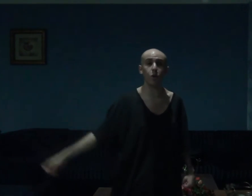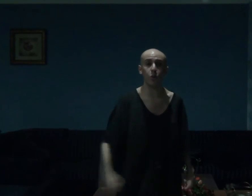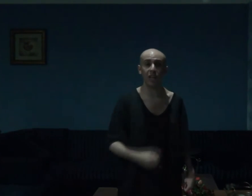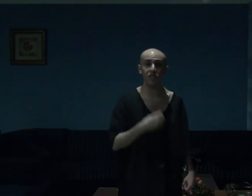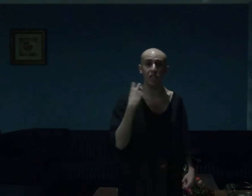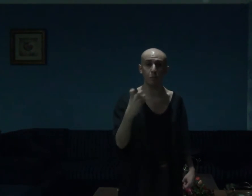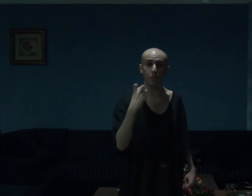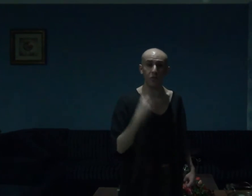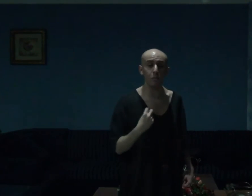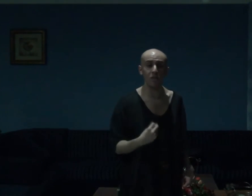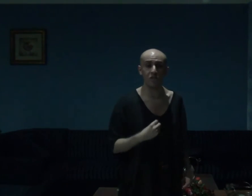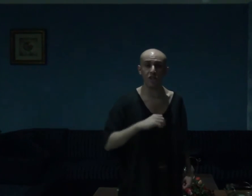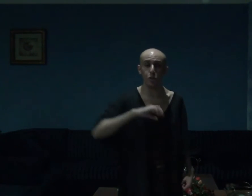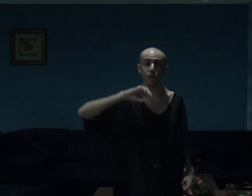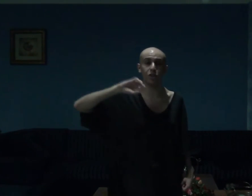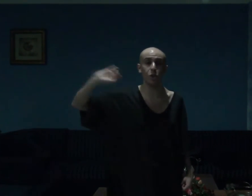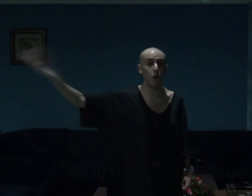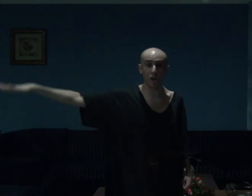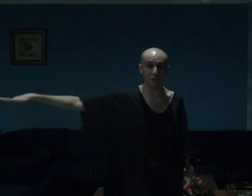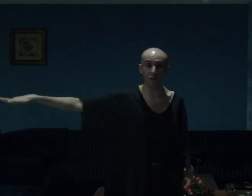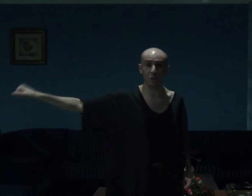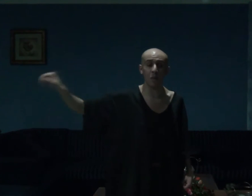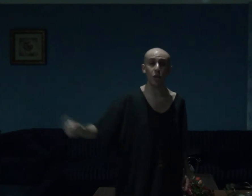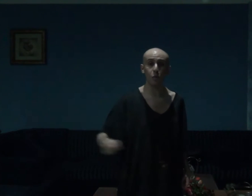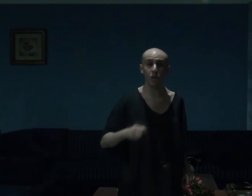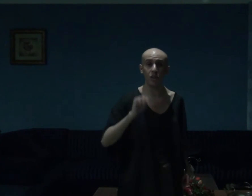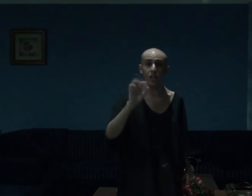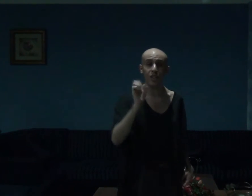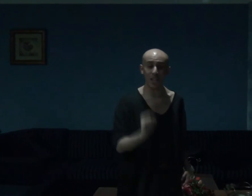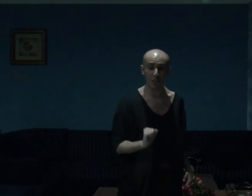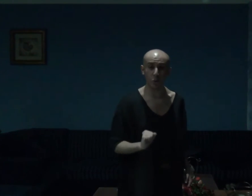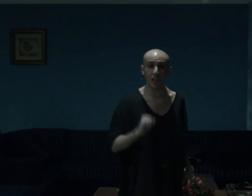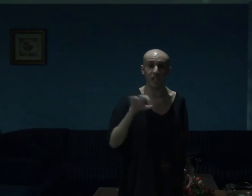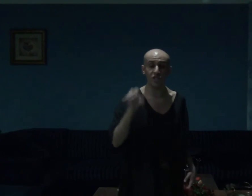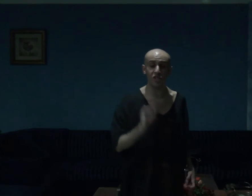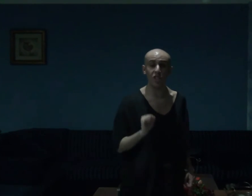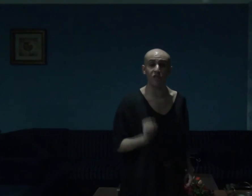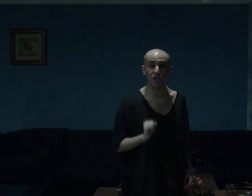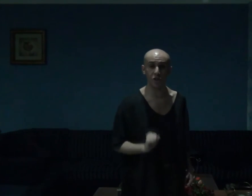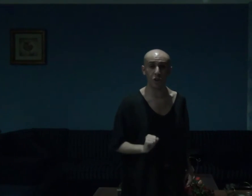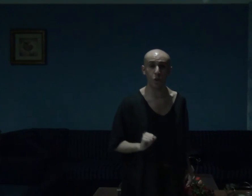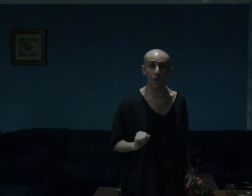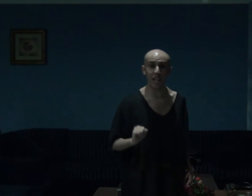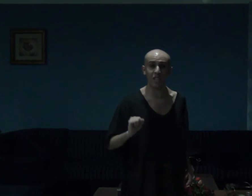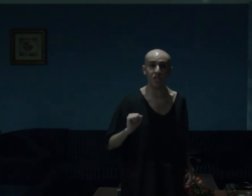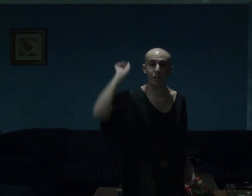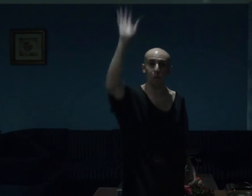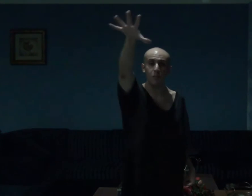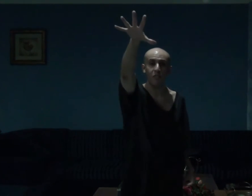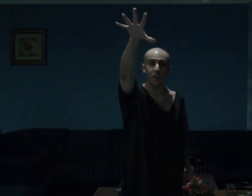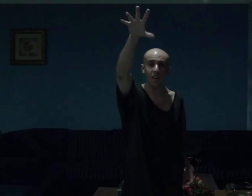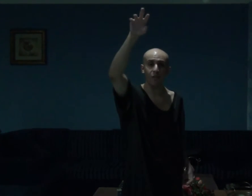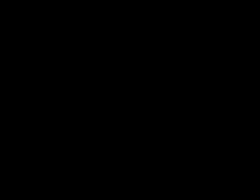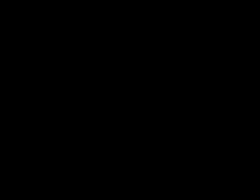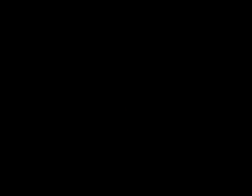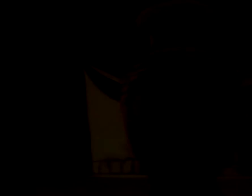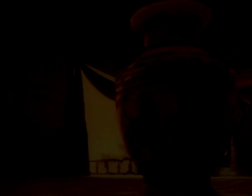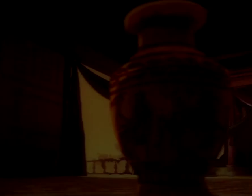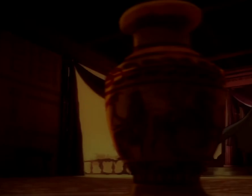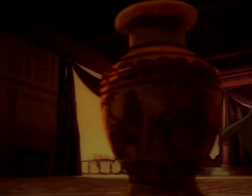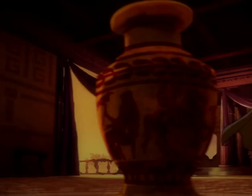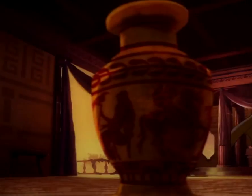was so great and the performances were so awesome they were and that's why this tv show ranks at number five